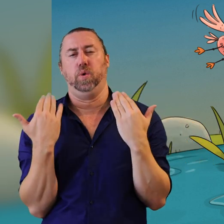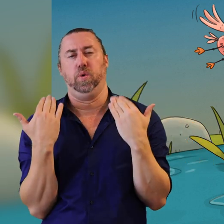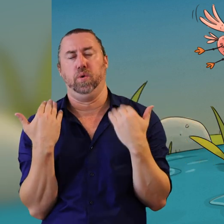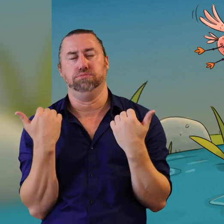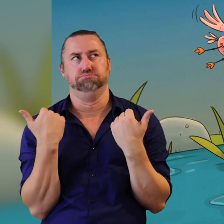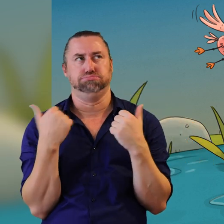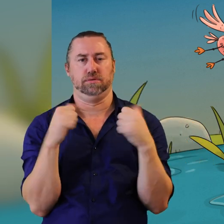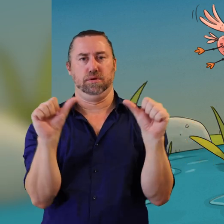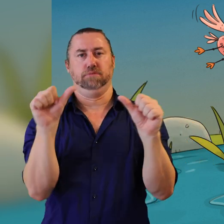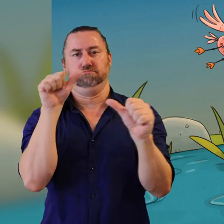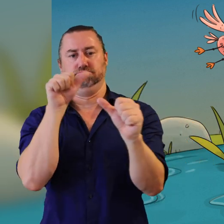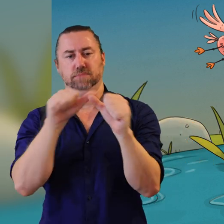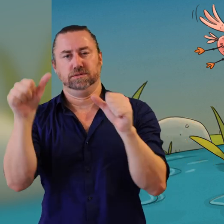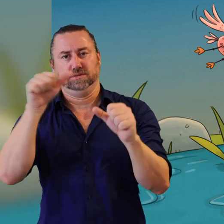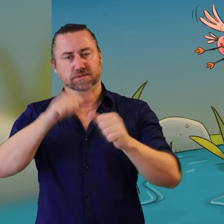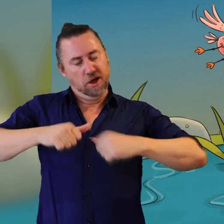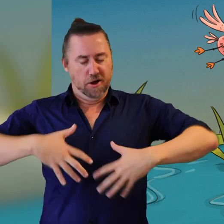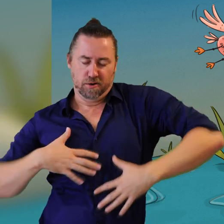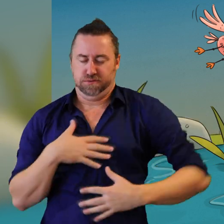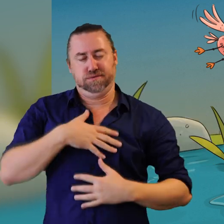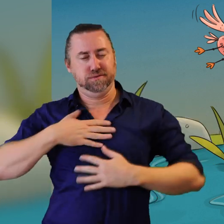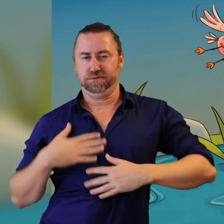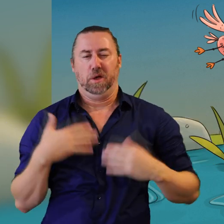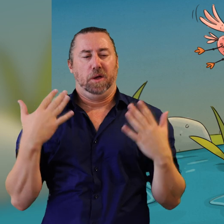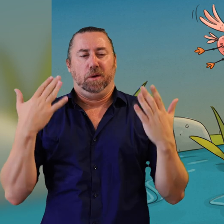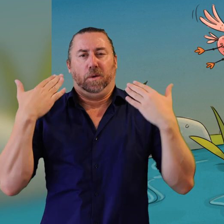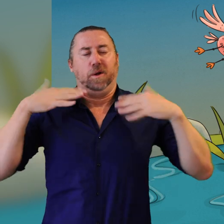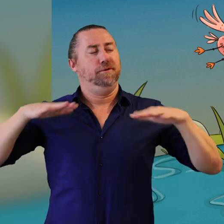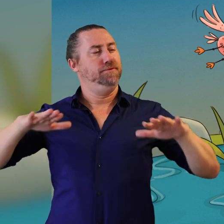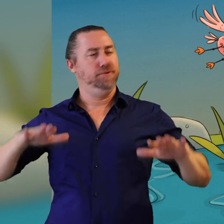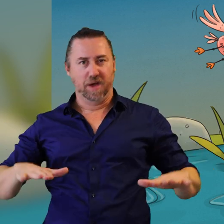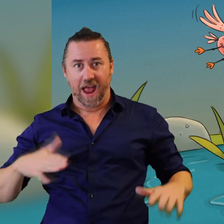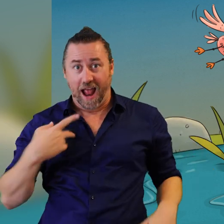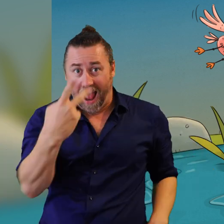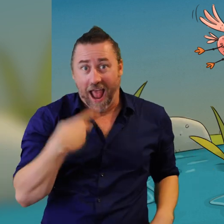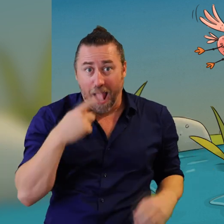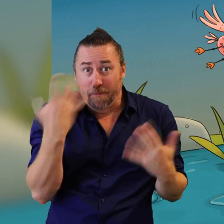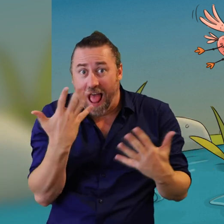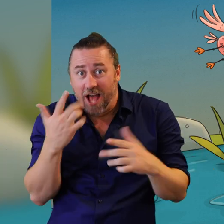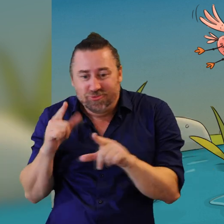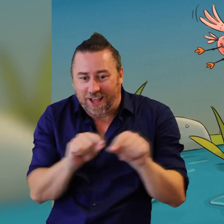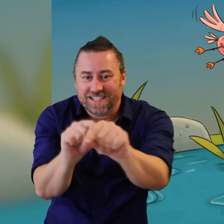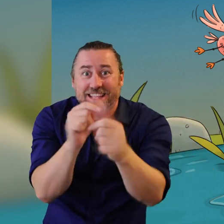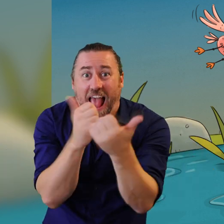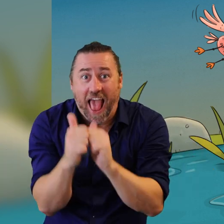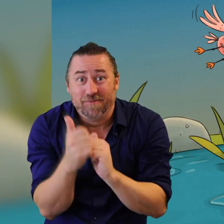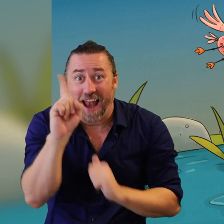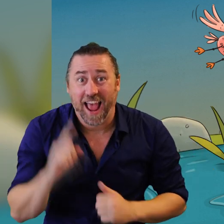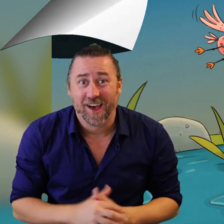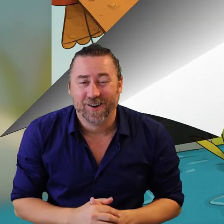Birdie's feathers. Oh, that's better, Birdie said happily. Now we can